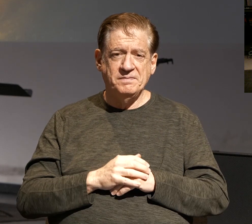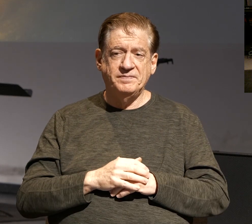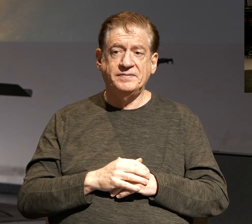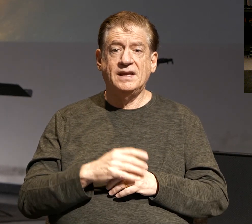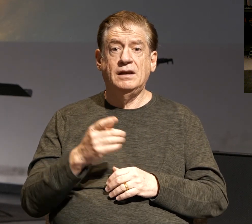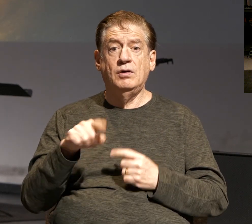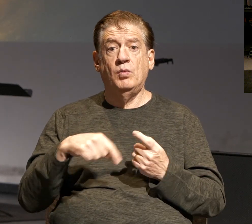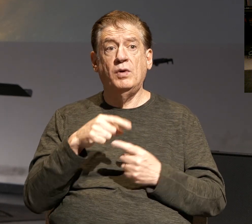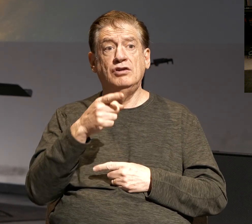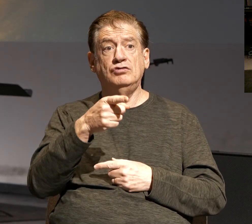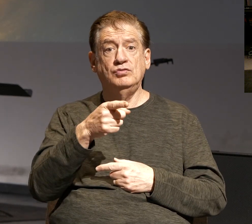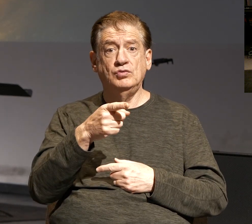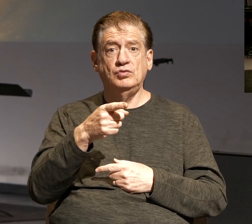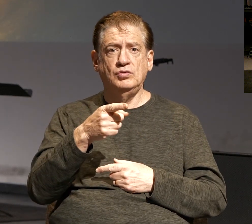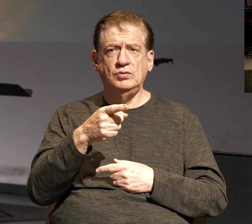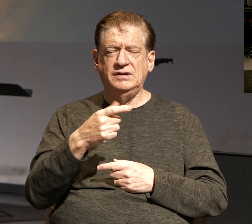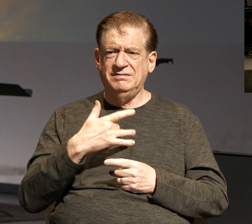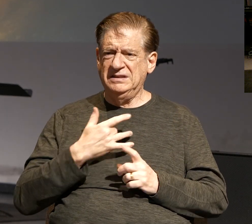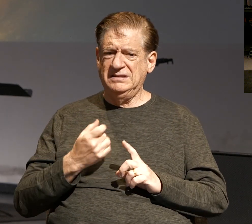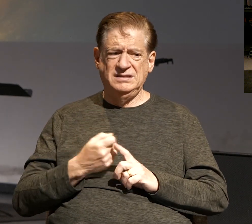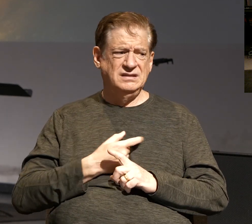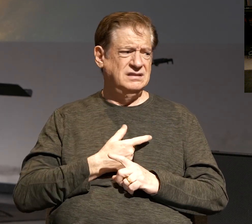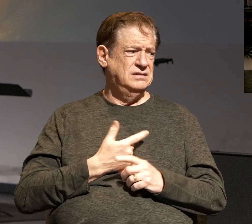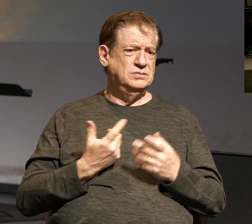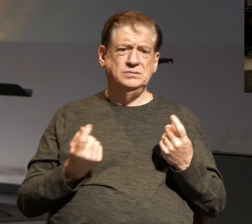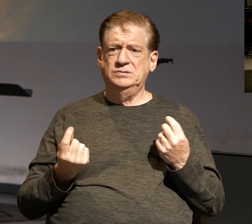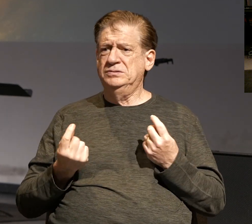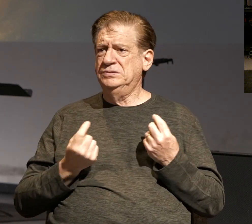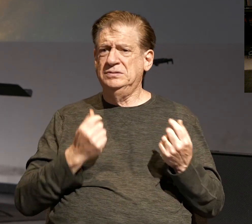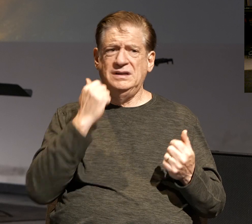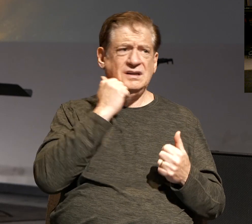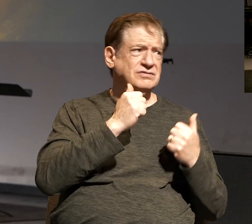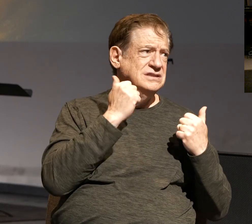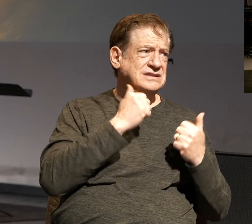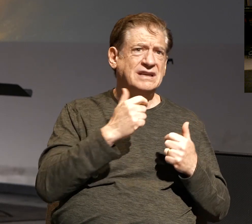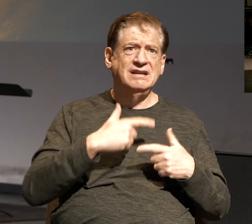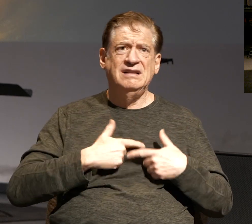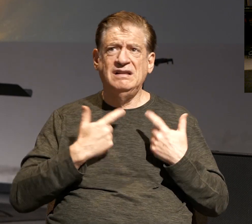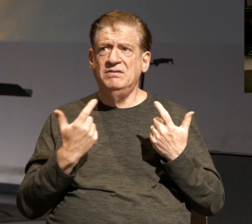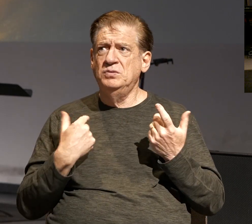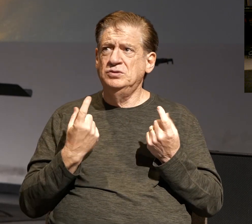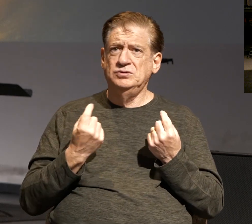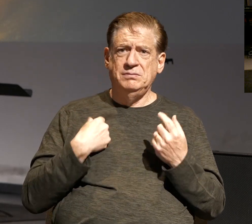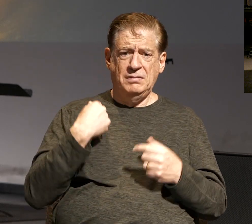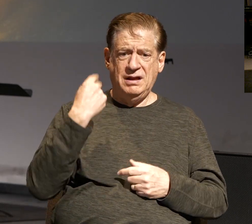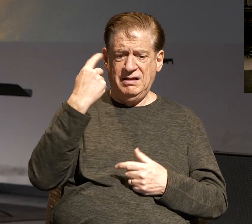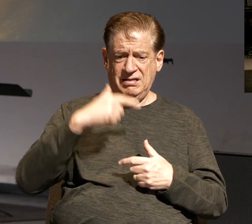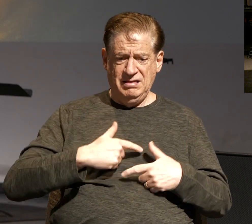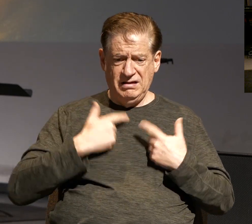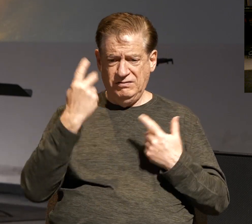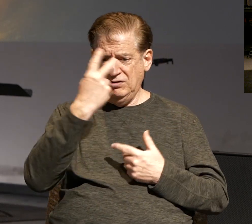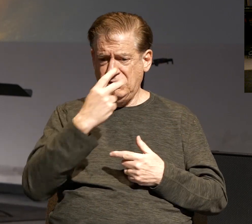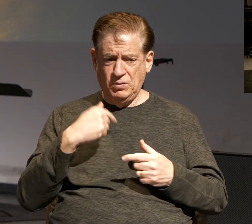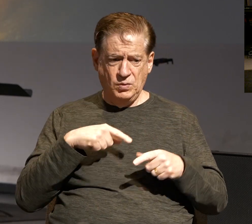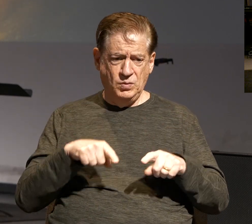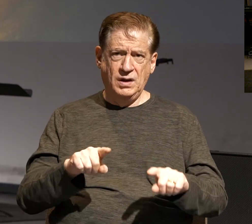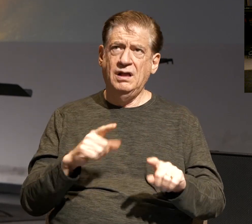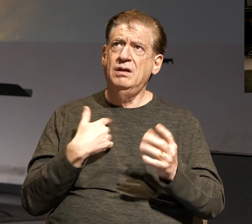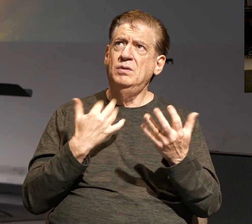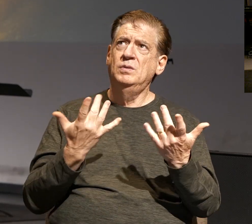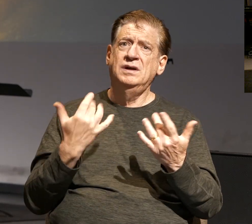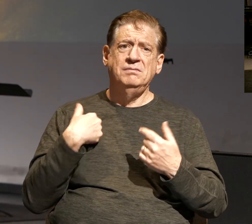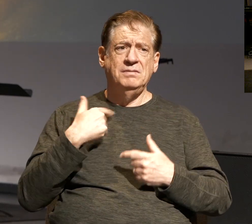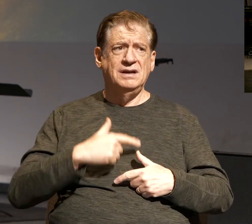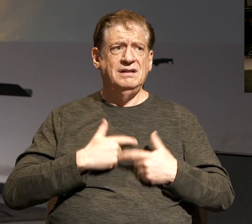And when you're thrown off about what to do in day-to-day life, when you're thrown off about, okay, what should my life look like while I wait? What should my life look like as